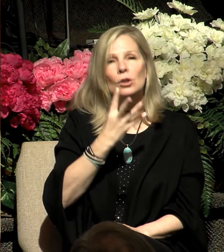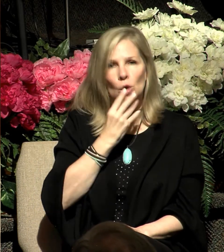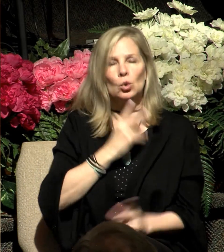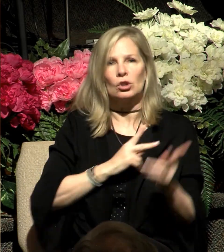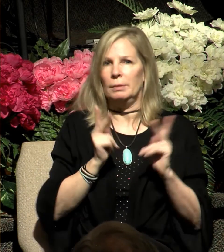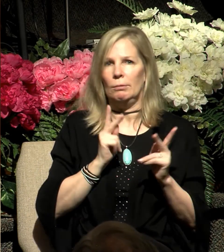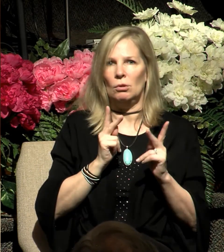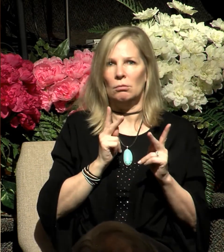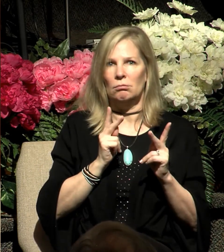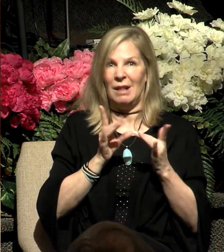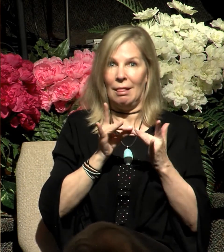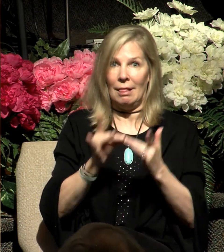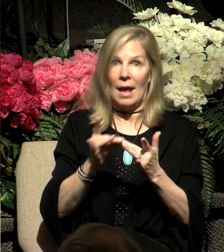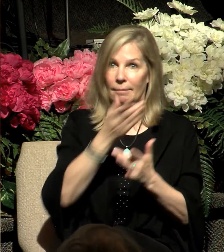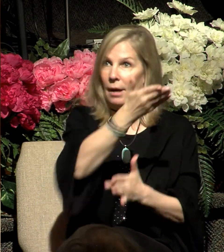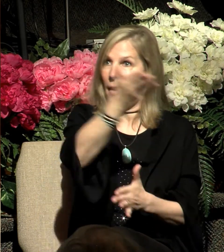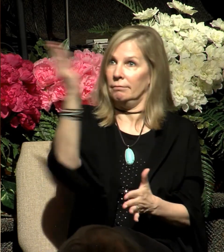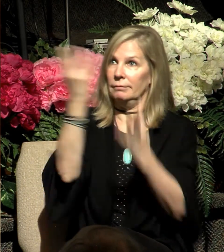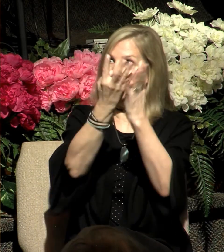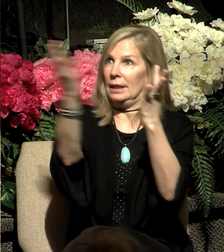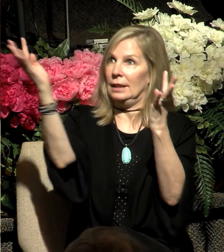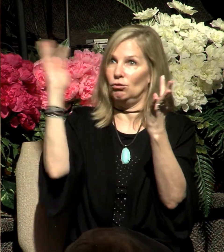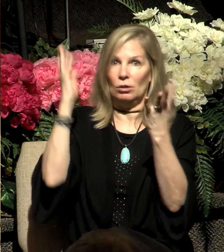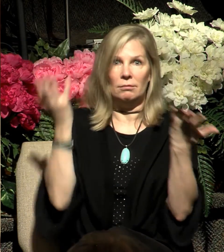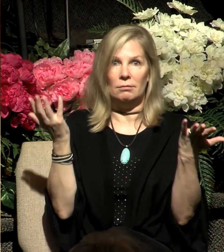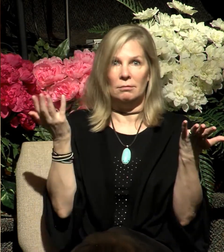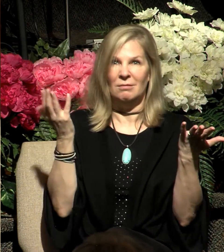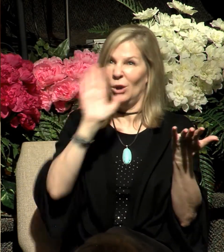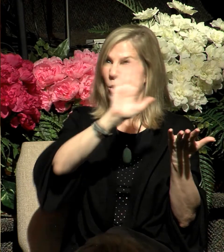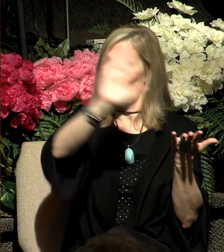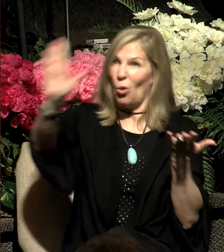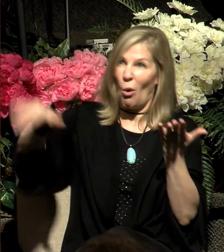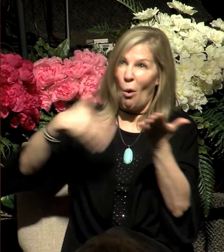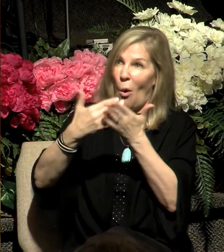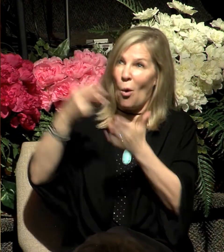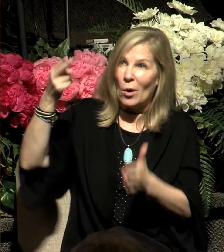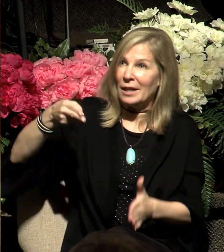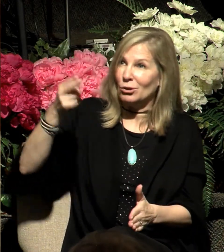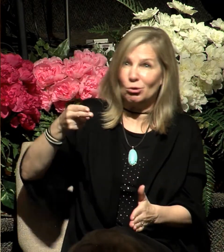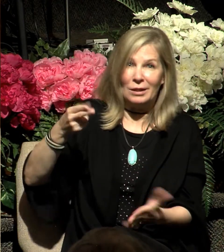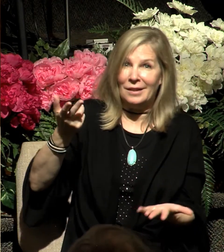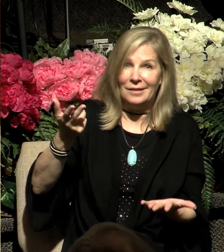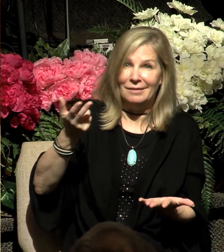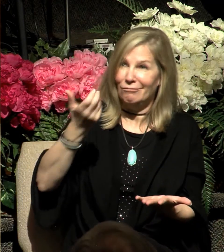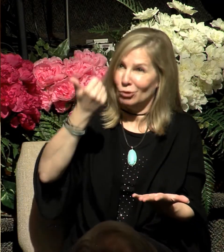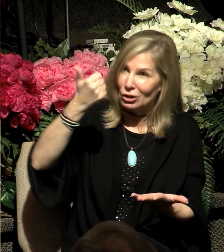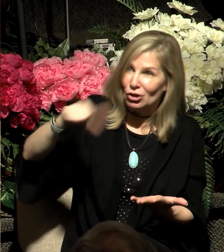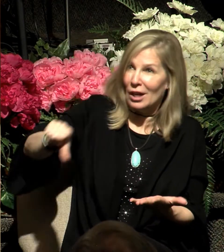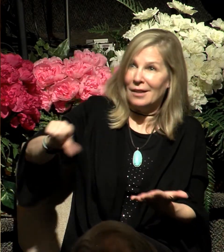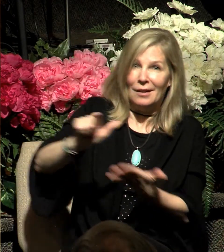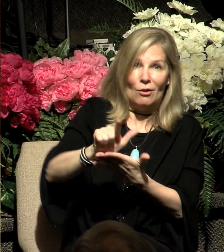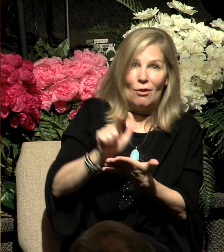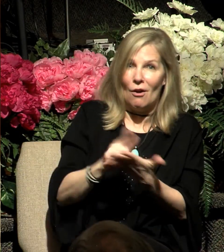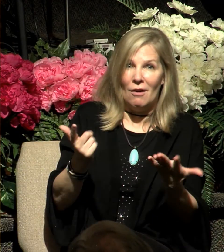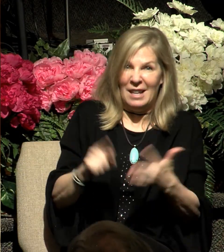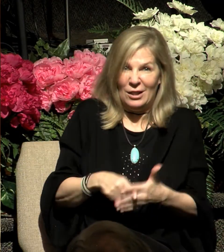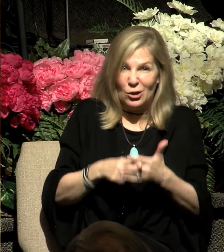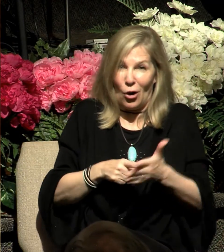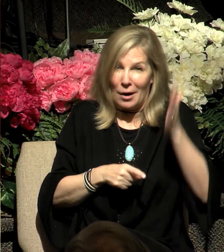disobedience towards the law. And it started here in the wilderness when they turned a golden calf